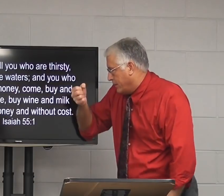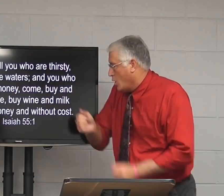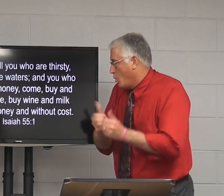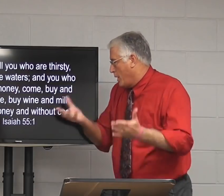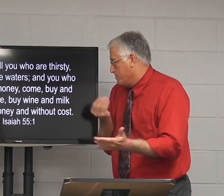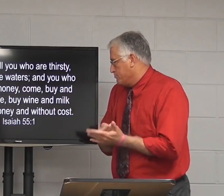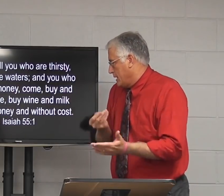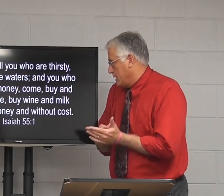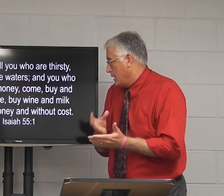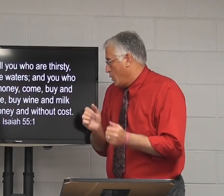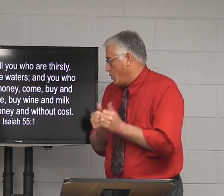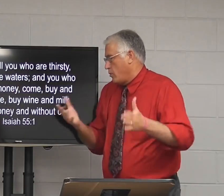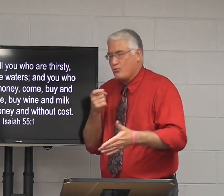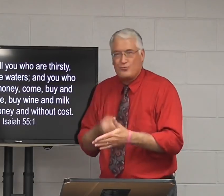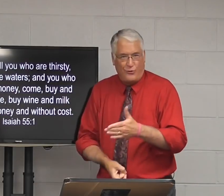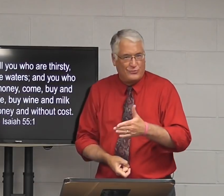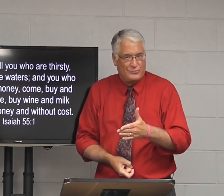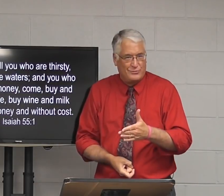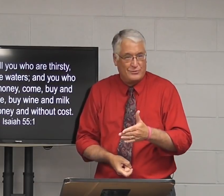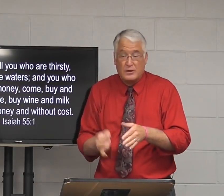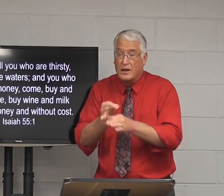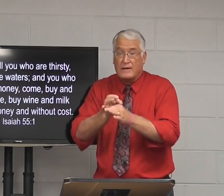wine and milk without money and without cost.